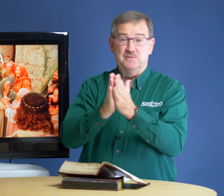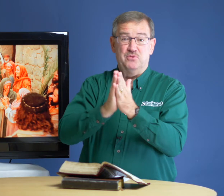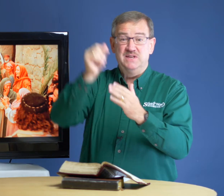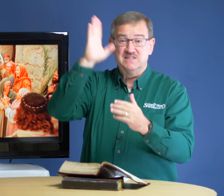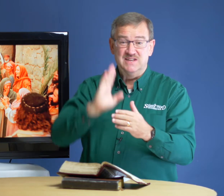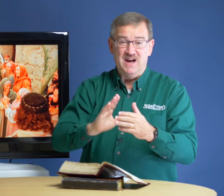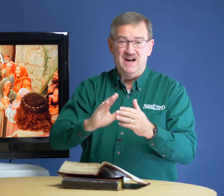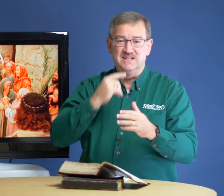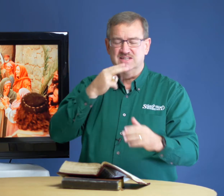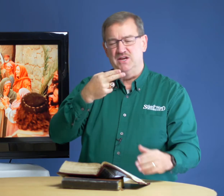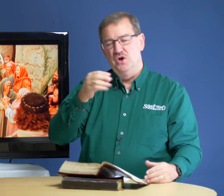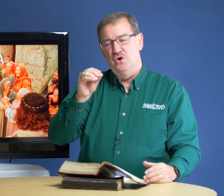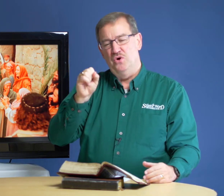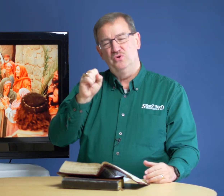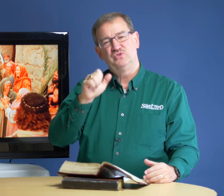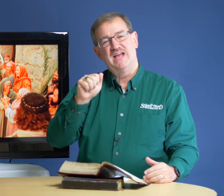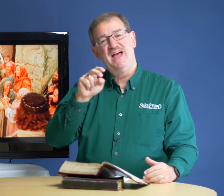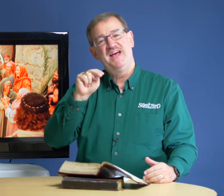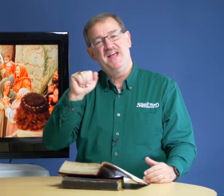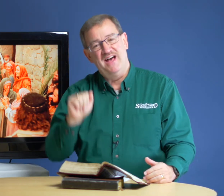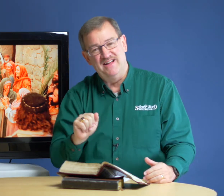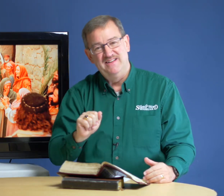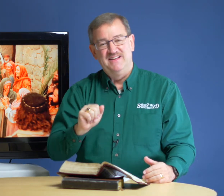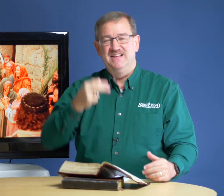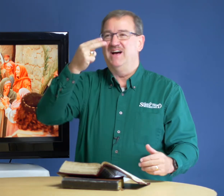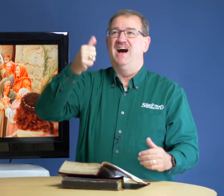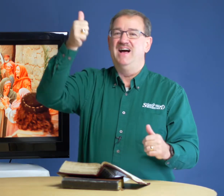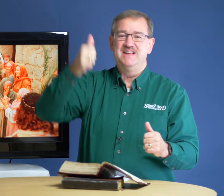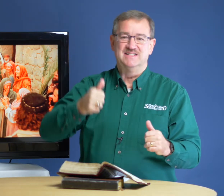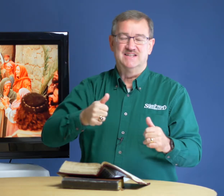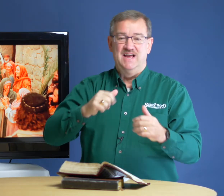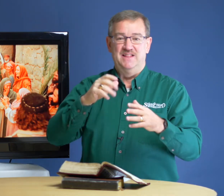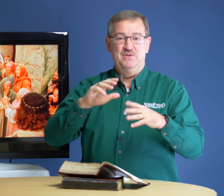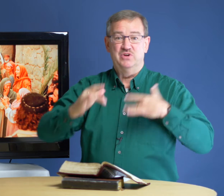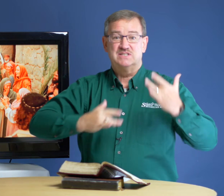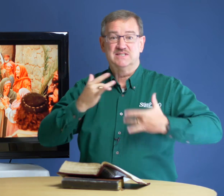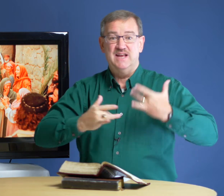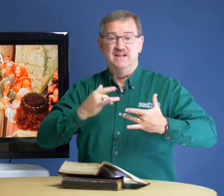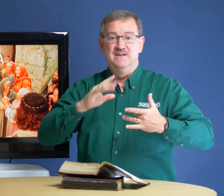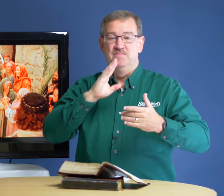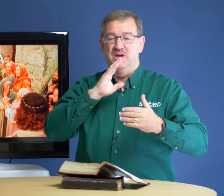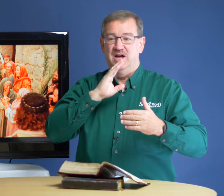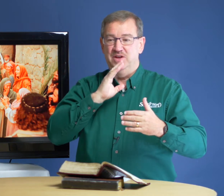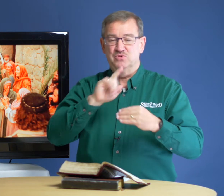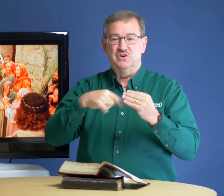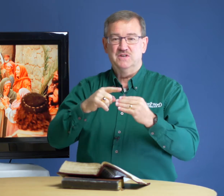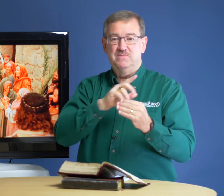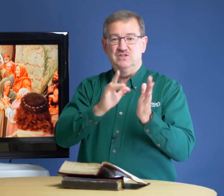praising God and saying, Hosanna in the highest. And they were excited. They were talking about